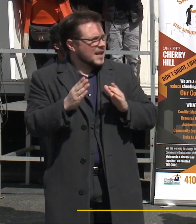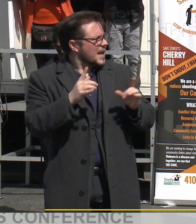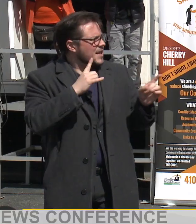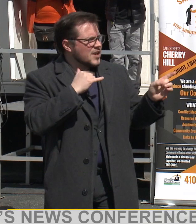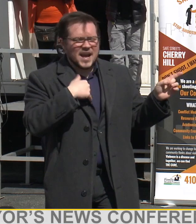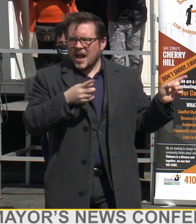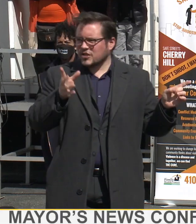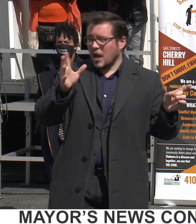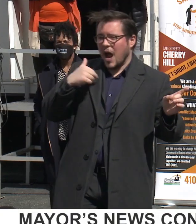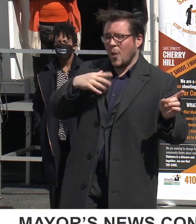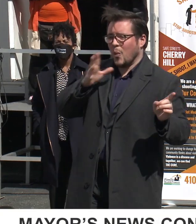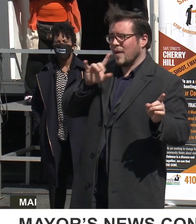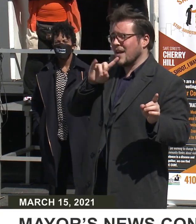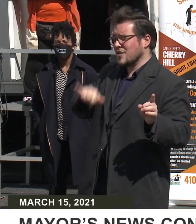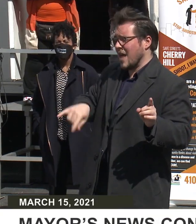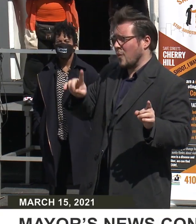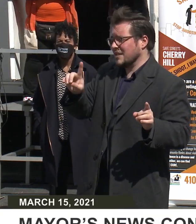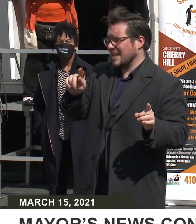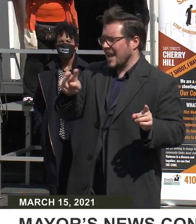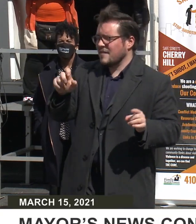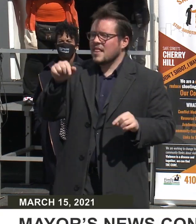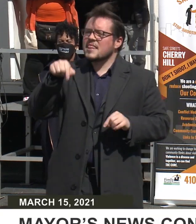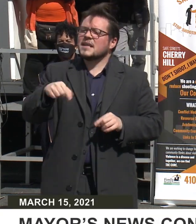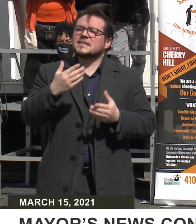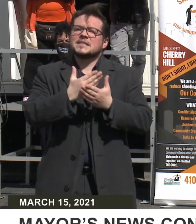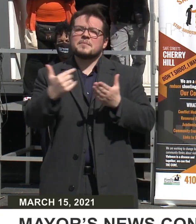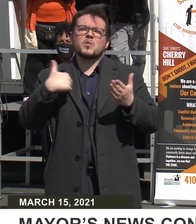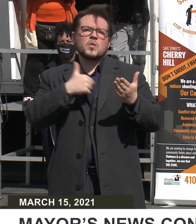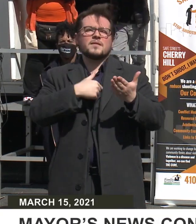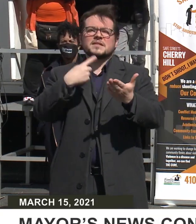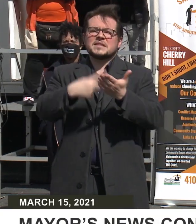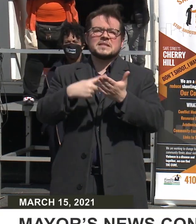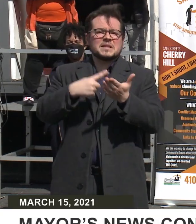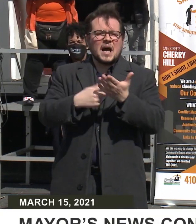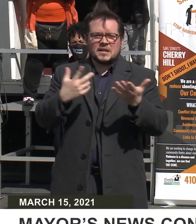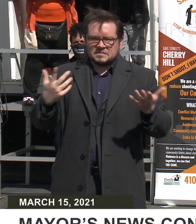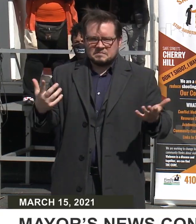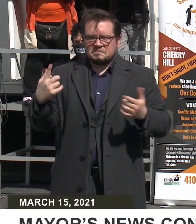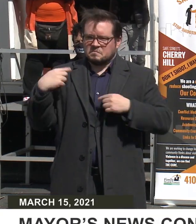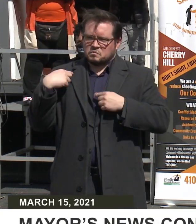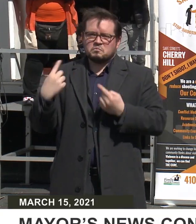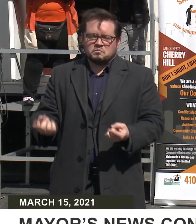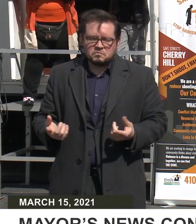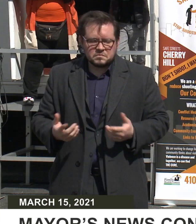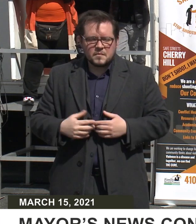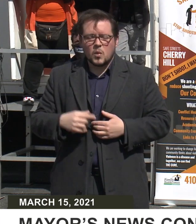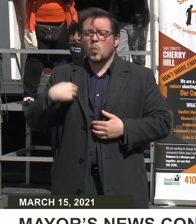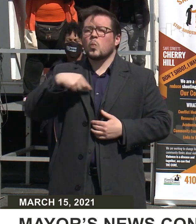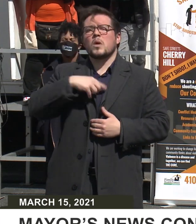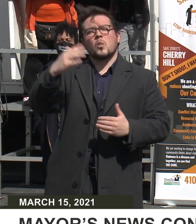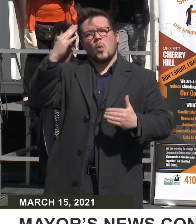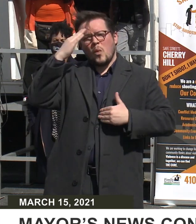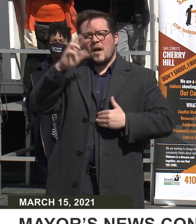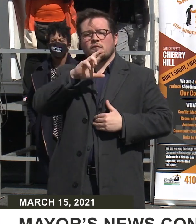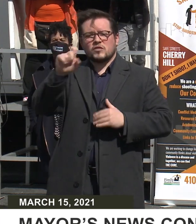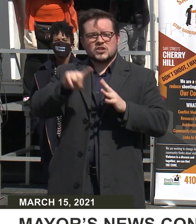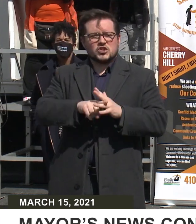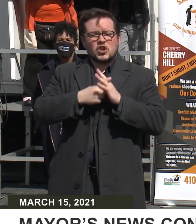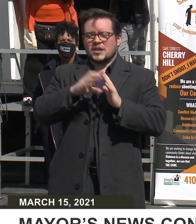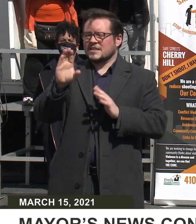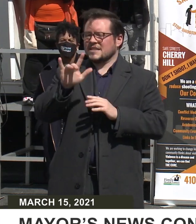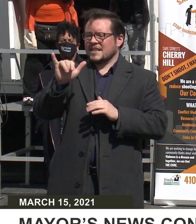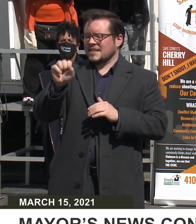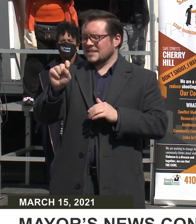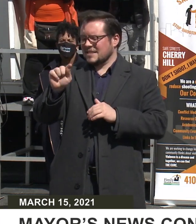Actually, I'll take that, Dave. This is something that we've talked about even throughout my campaign. We know that I have restarted city stat. We have